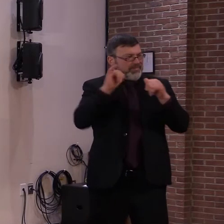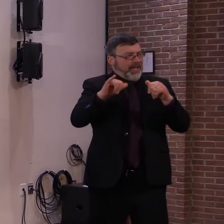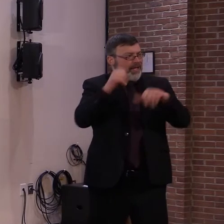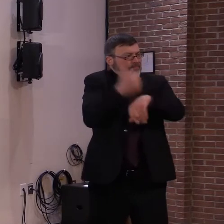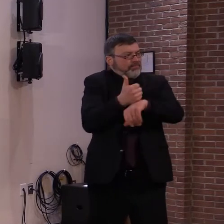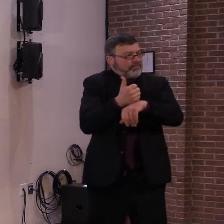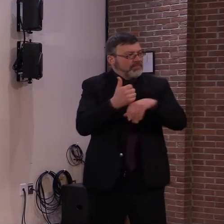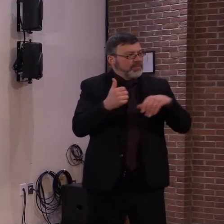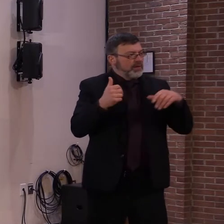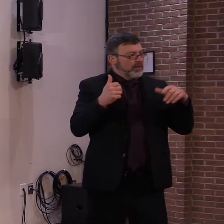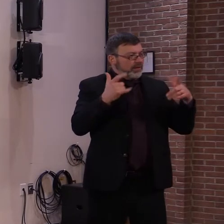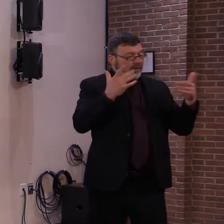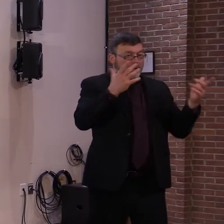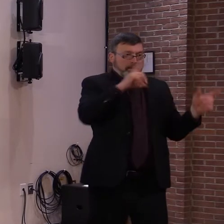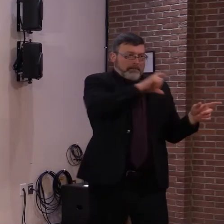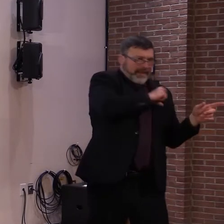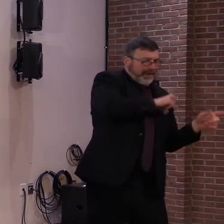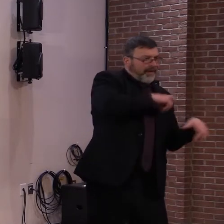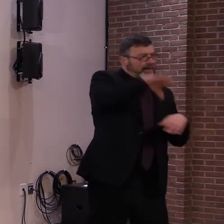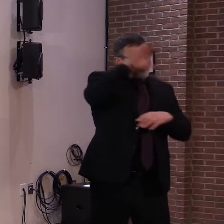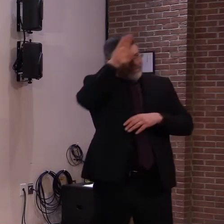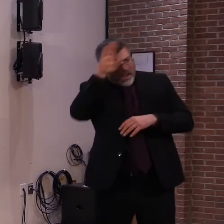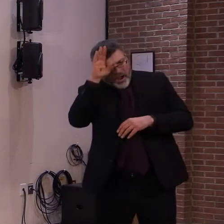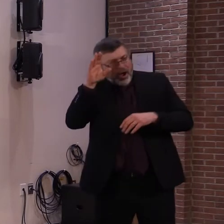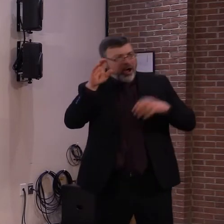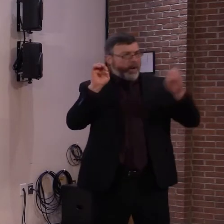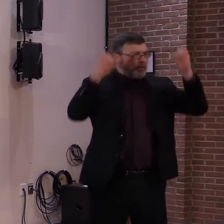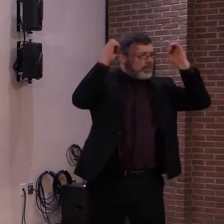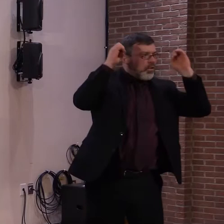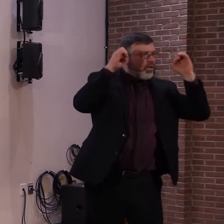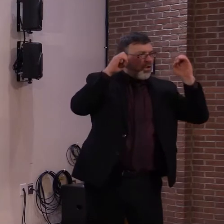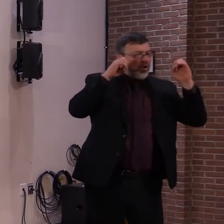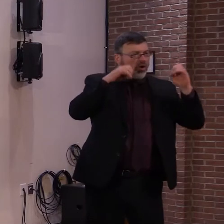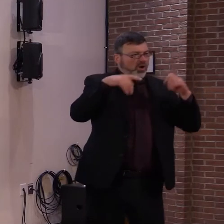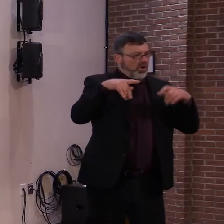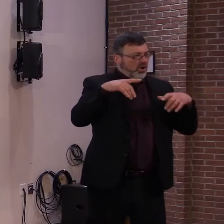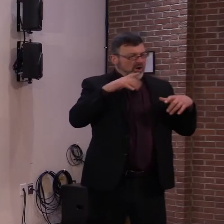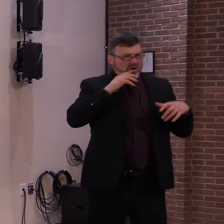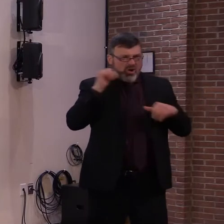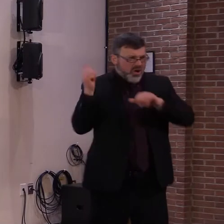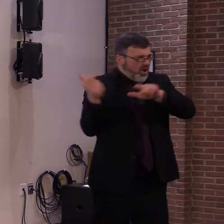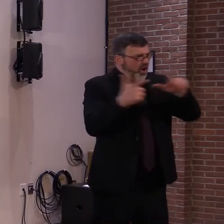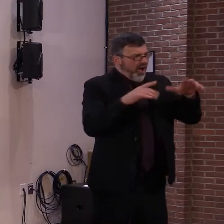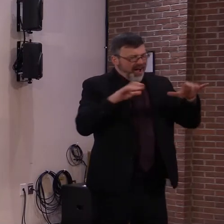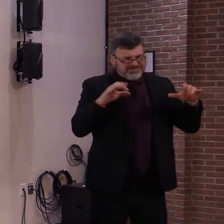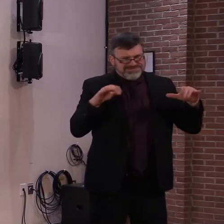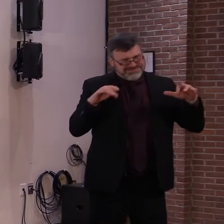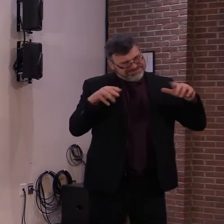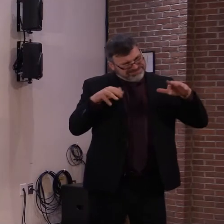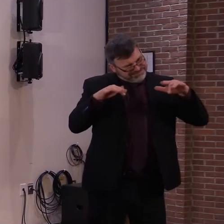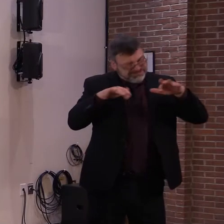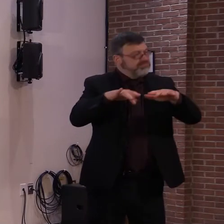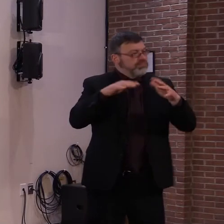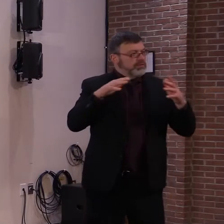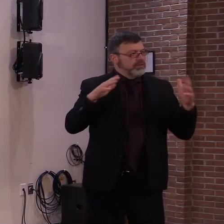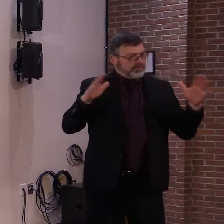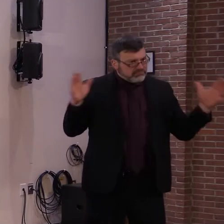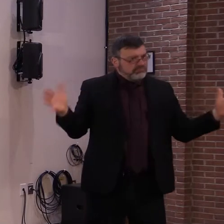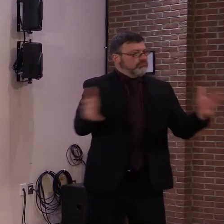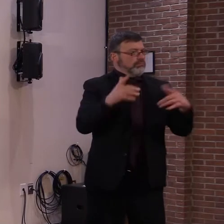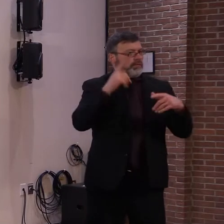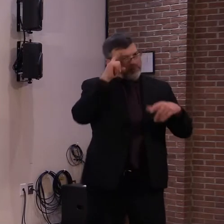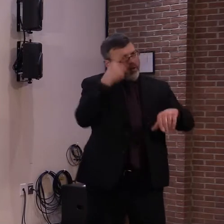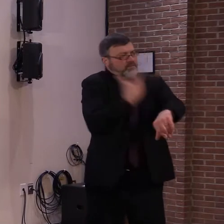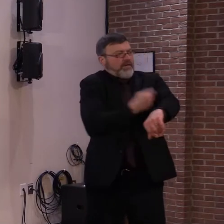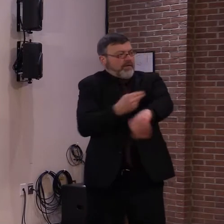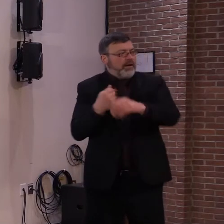and police, for all that you have done to get us to where we are today. We are nearly finished